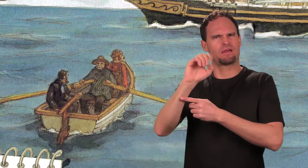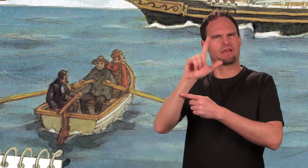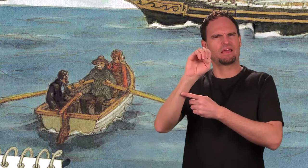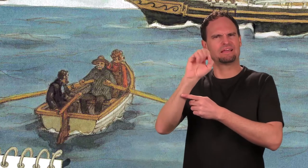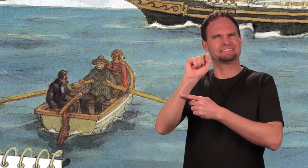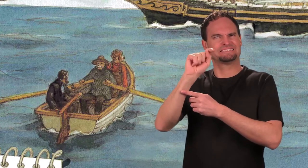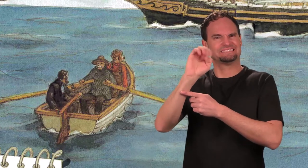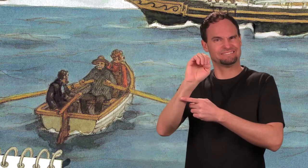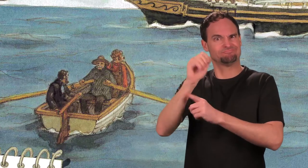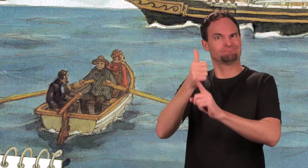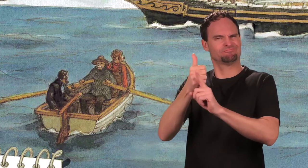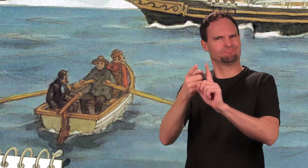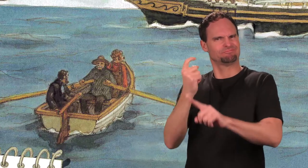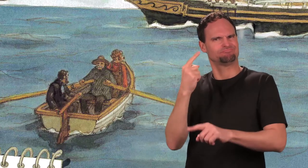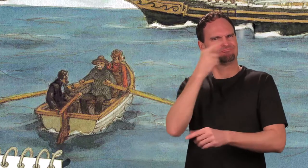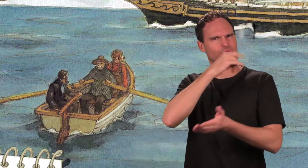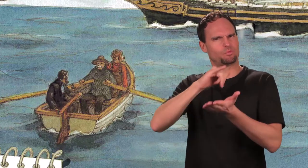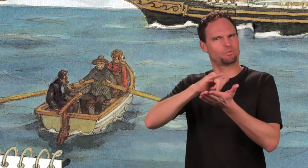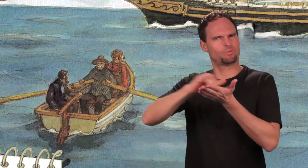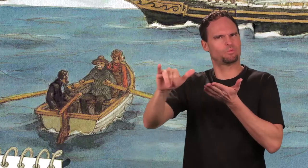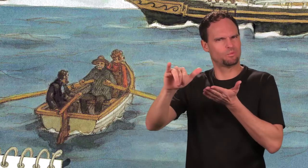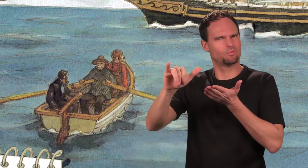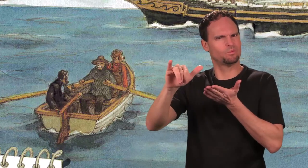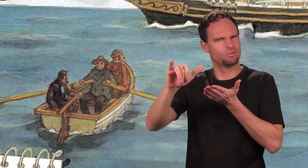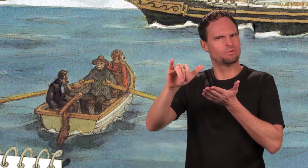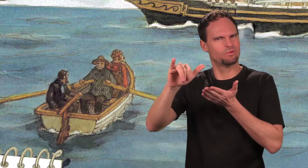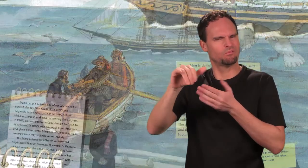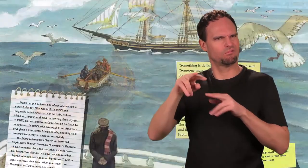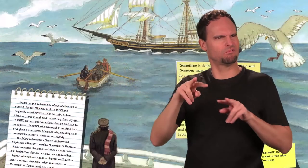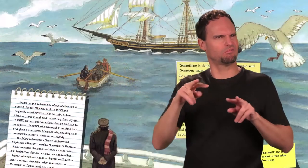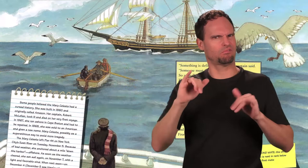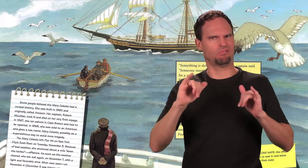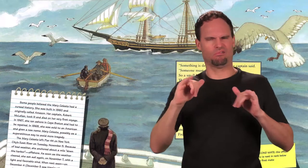The Mary Celeste out of New York, said DeVoe, reading the name on her stern.